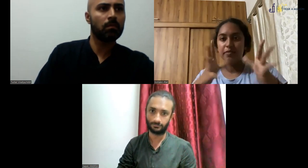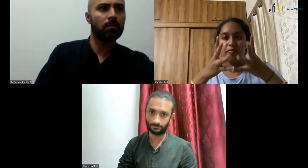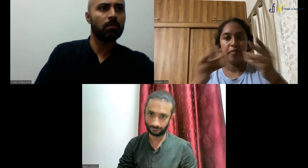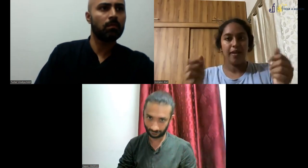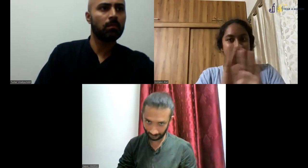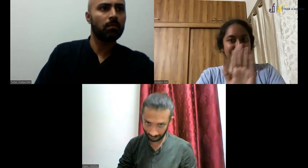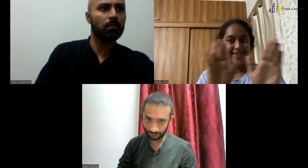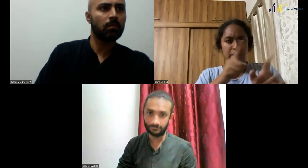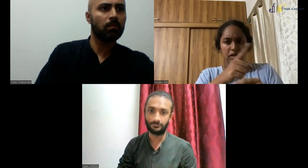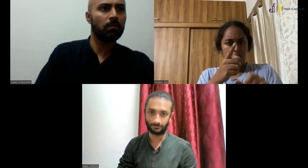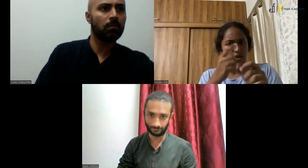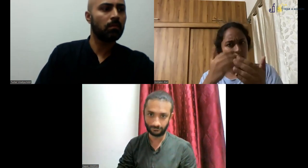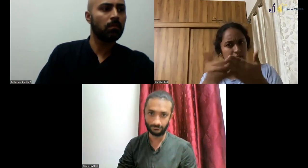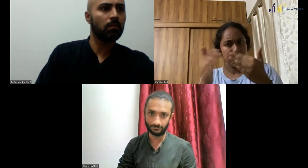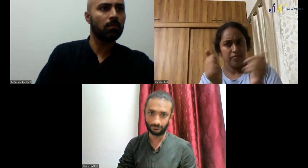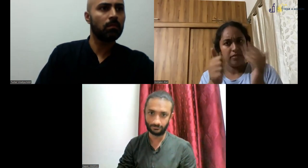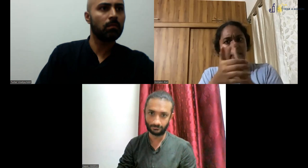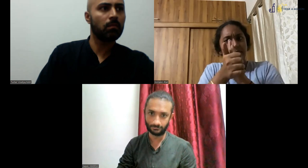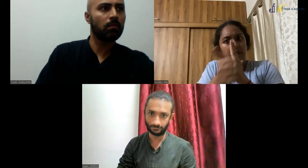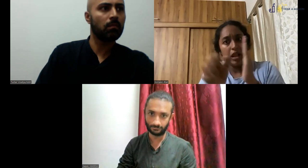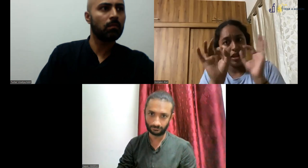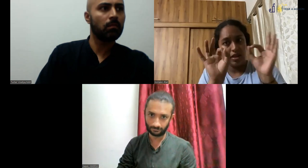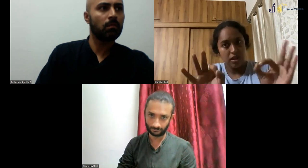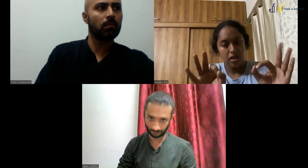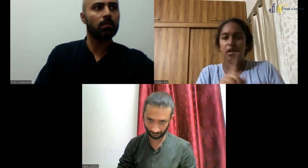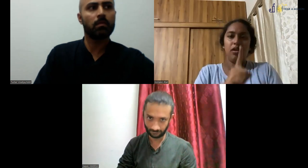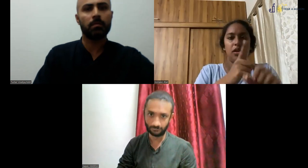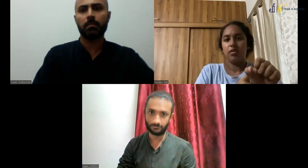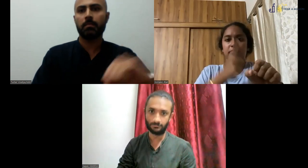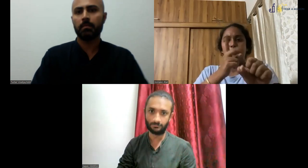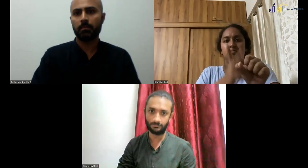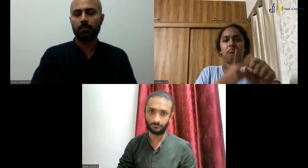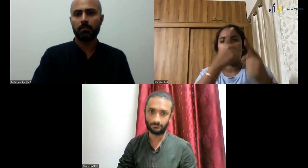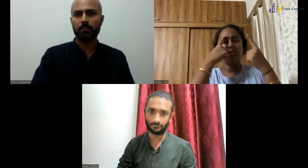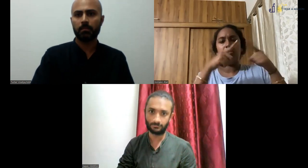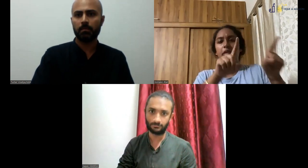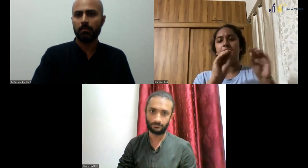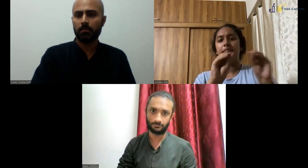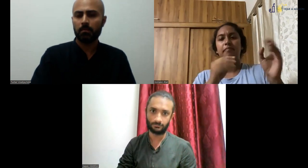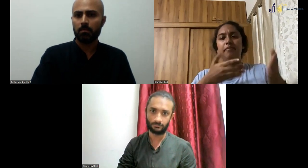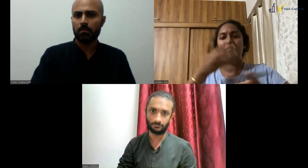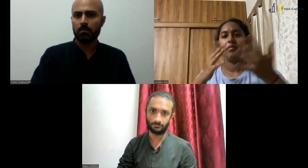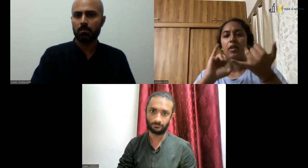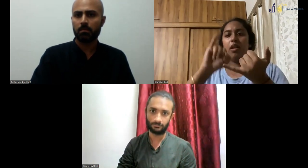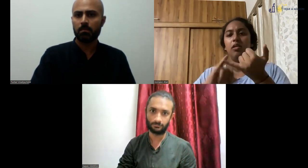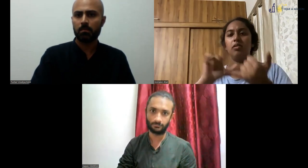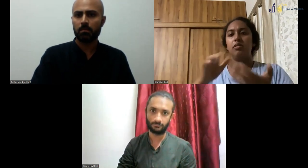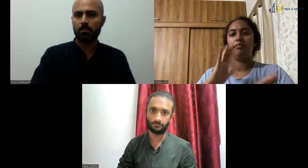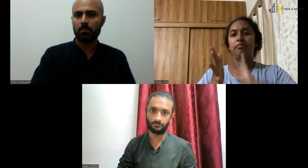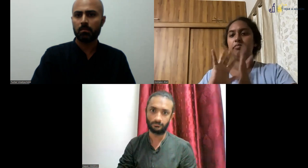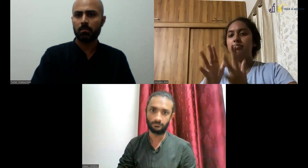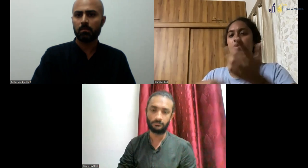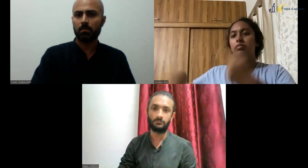course. when the teachers is teaching them after that, they say, when they feel that they are scale one, it's